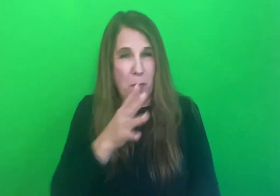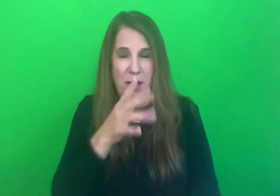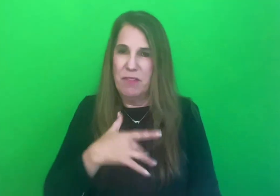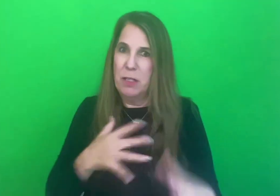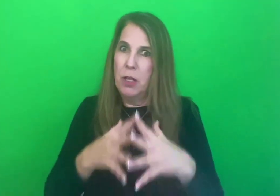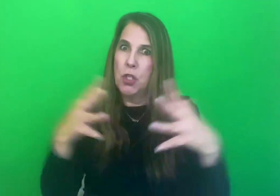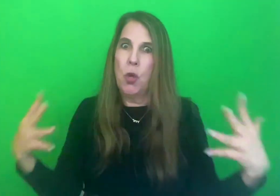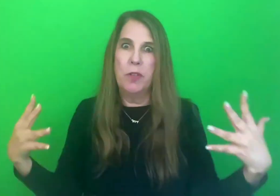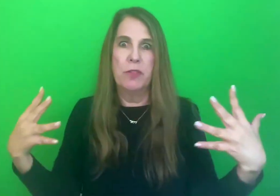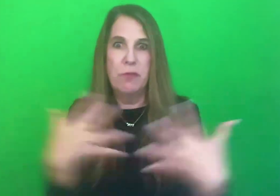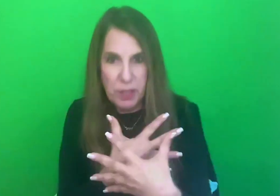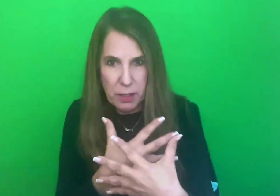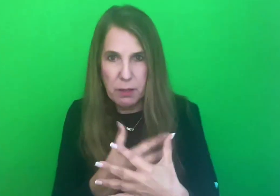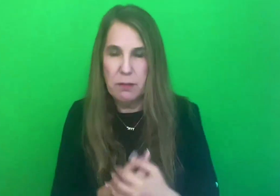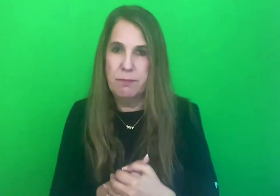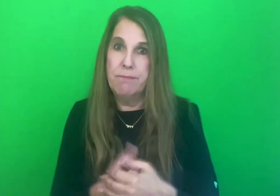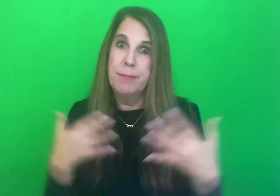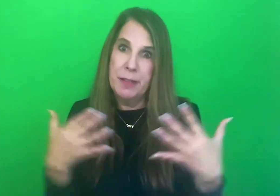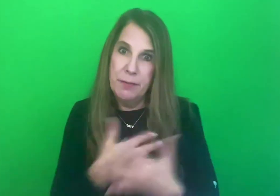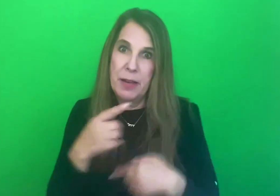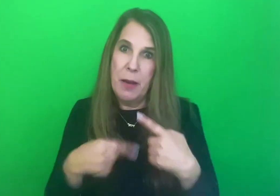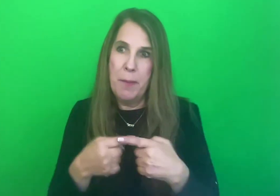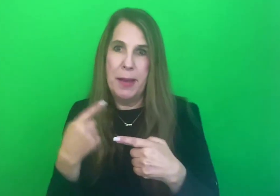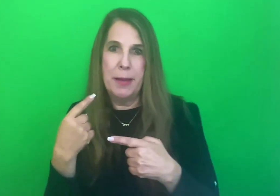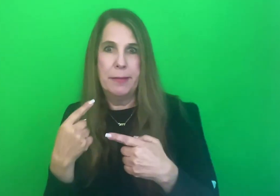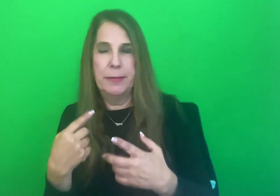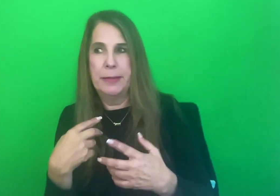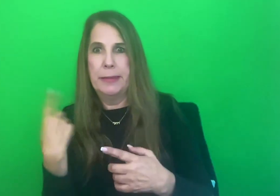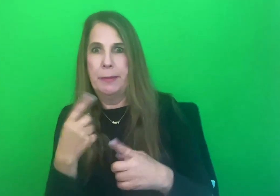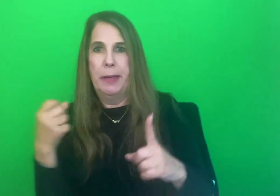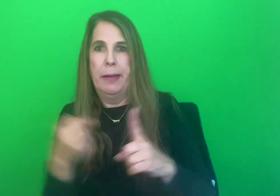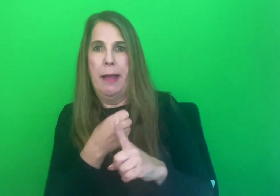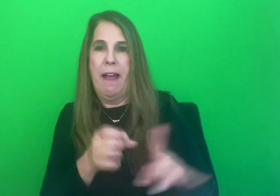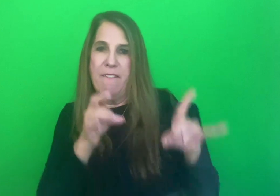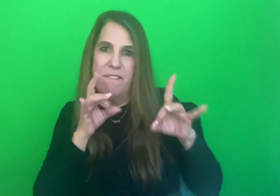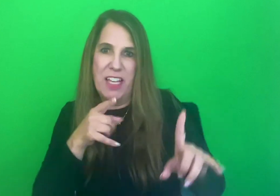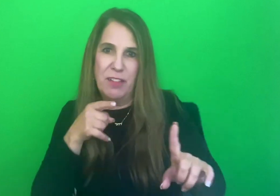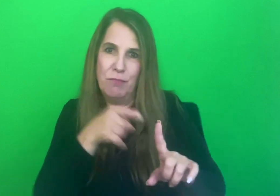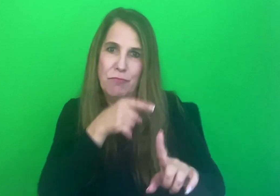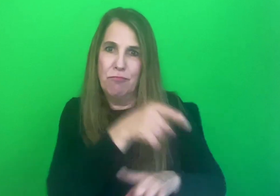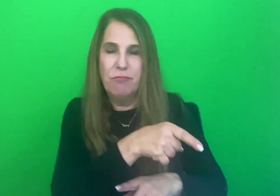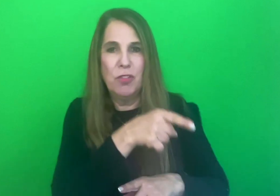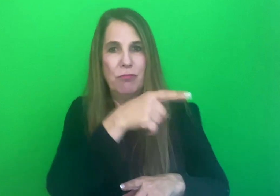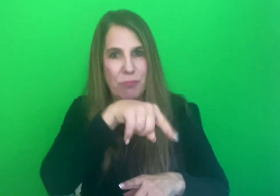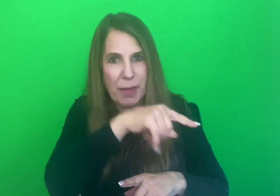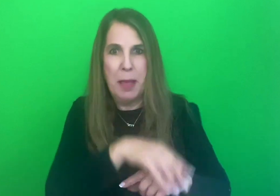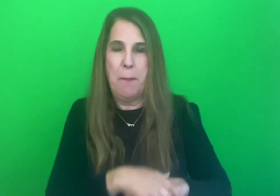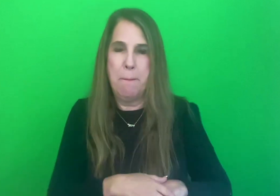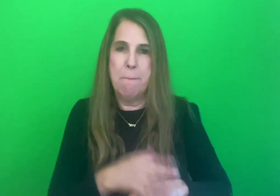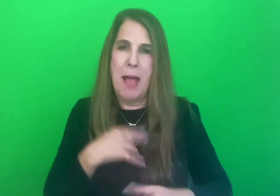carried. Fear of becoming a victim of violence. When I look back on her life, I can only